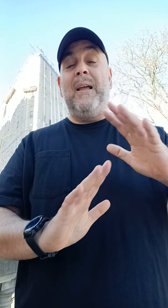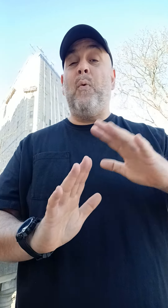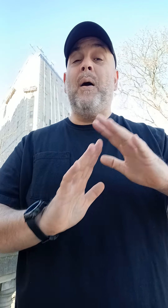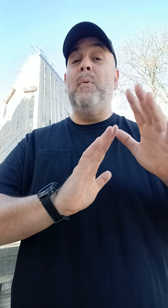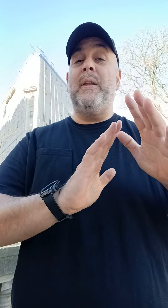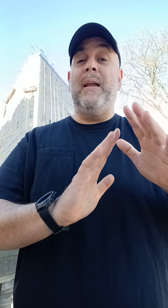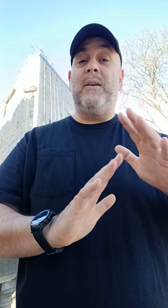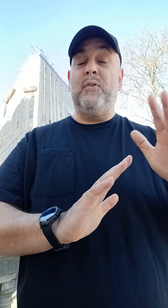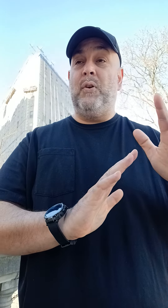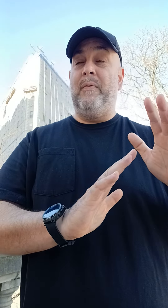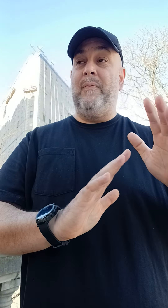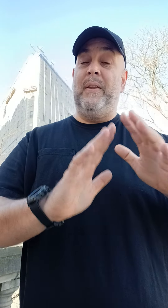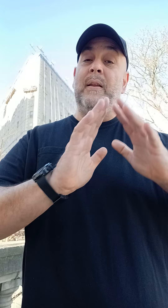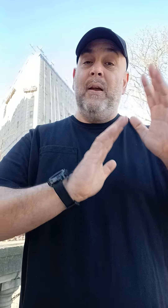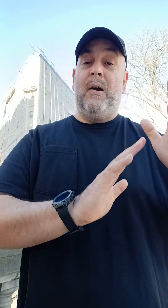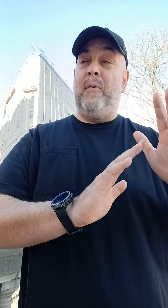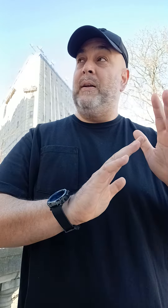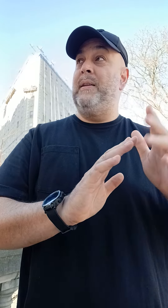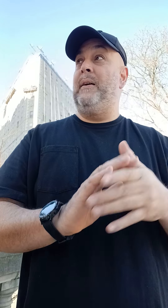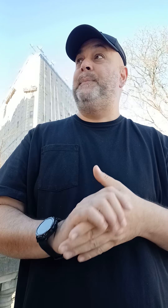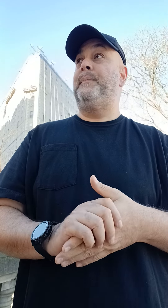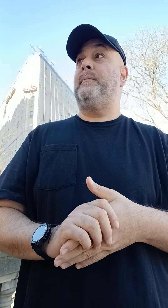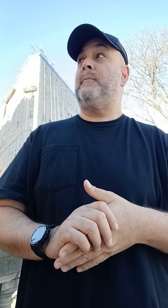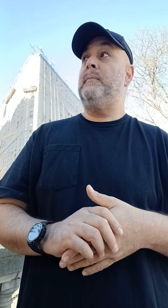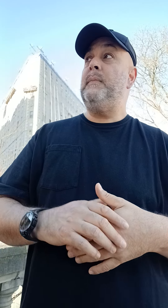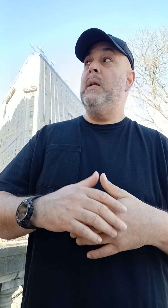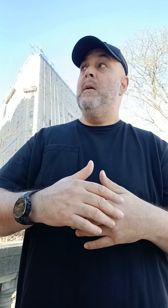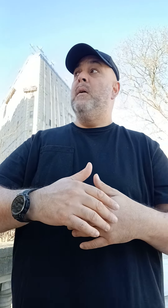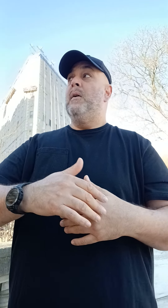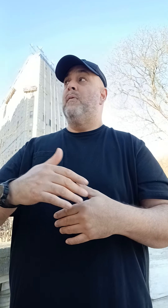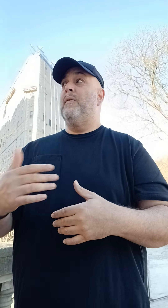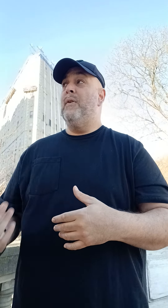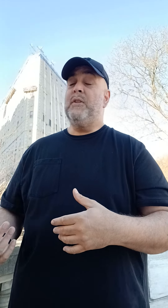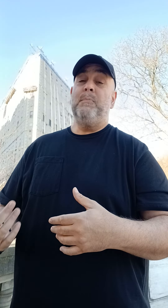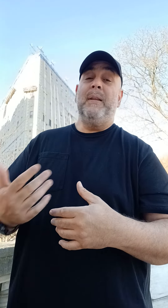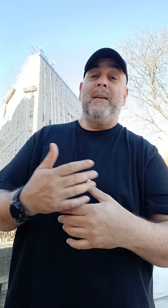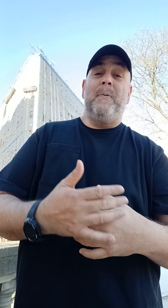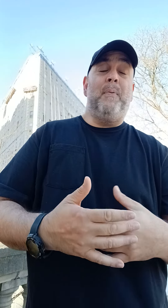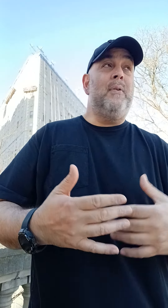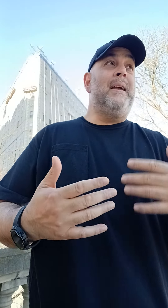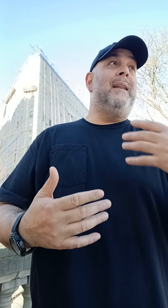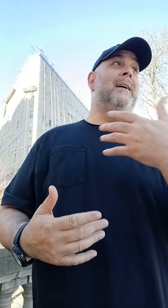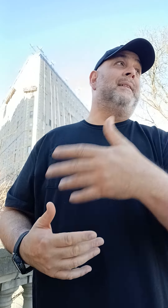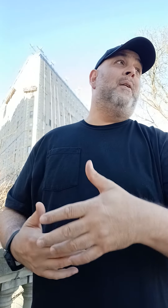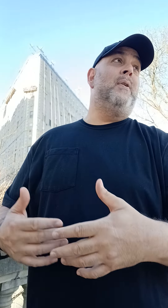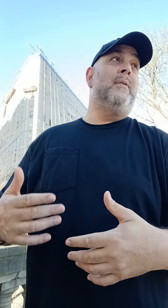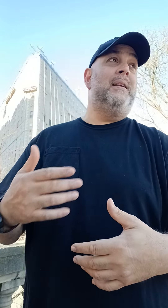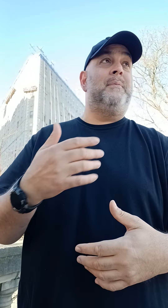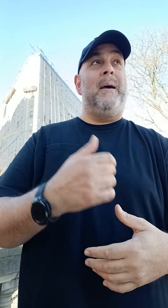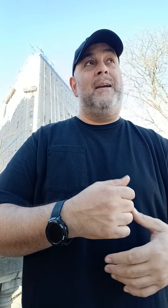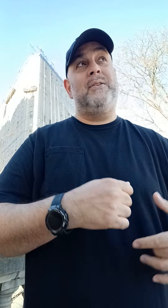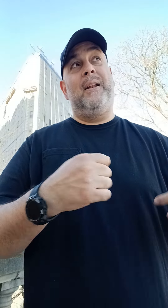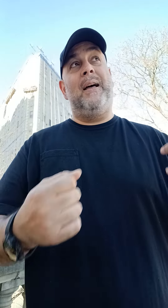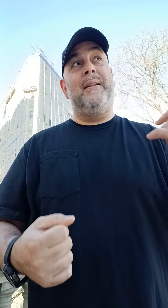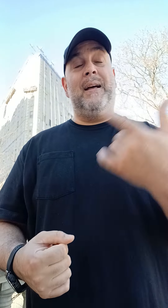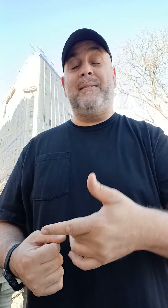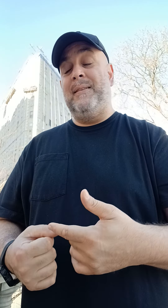of like where I'm looking at conservatively around there. Reverse split, if people don't get locked out, we don't get smashed and a lot of nonsense